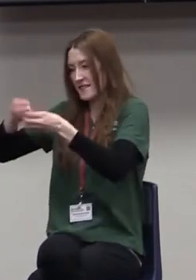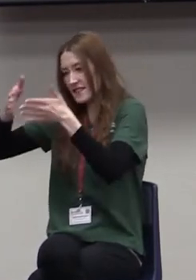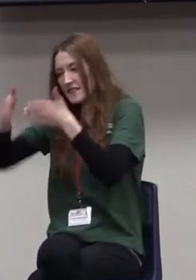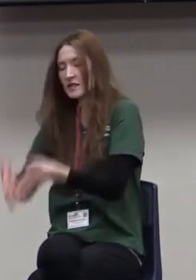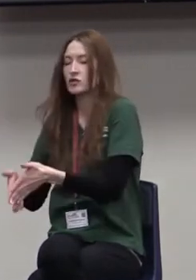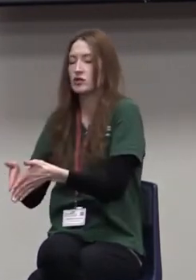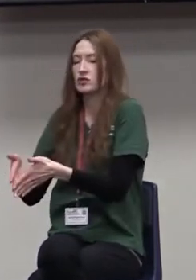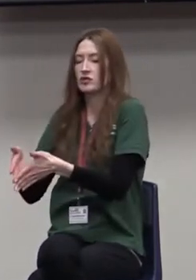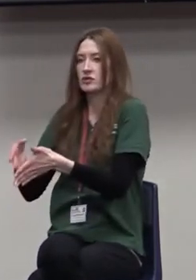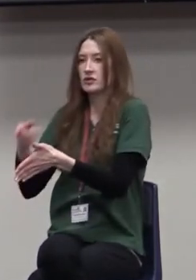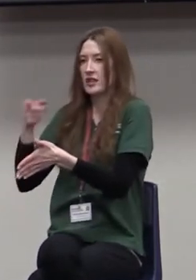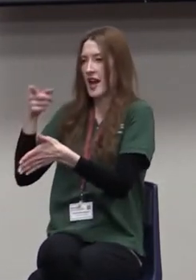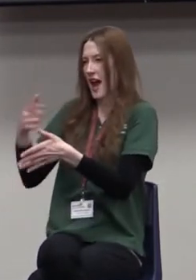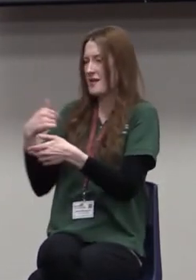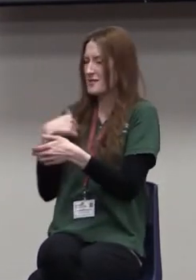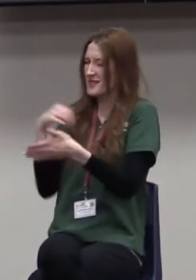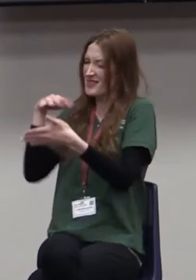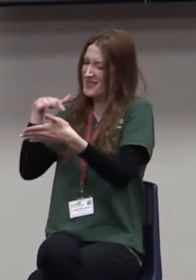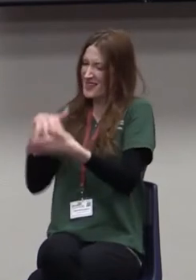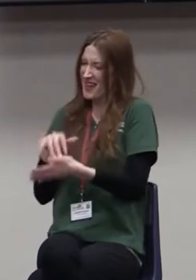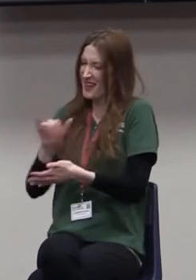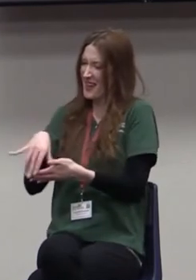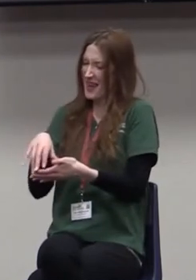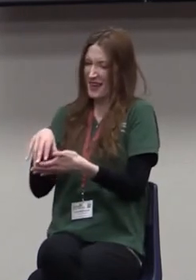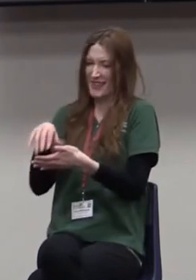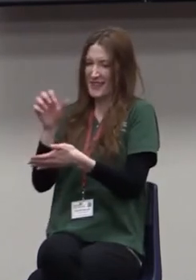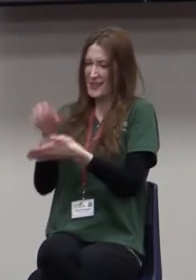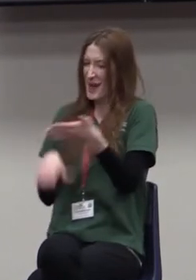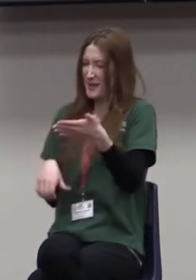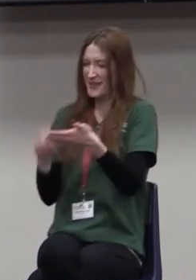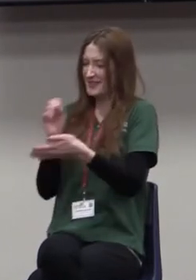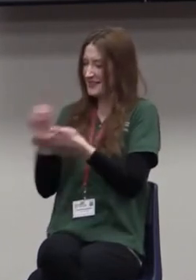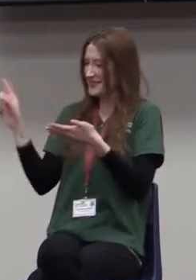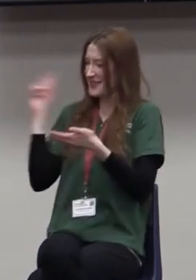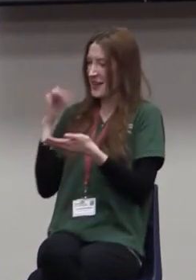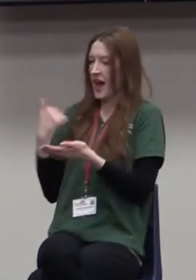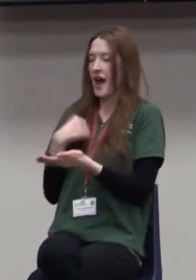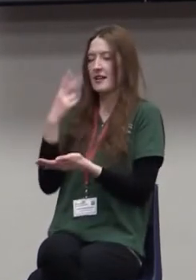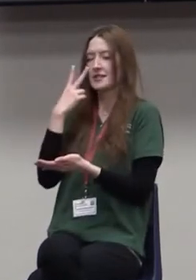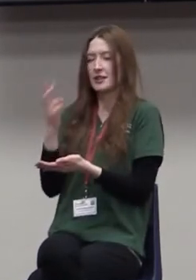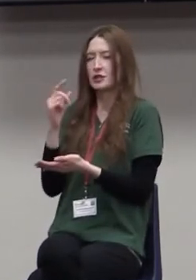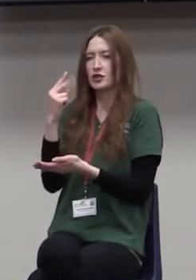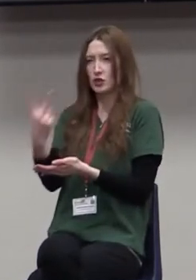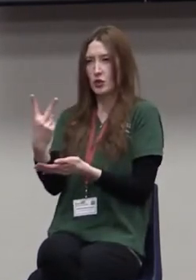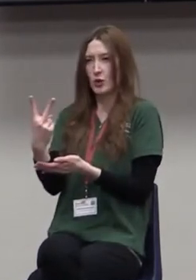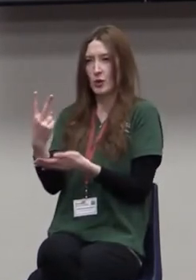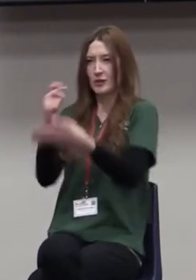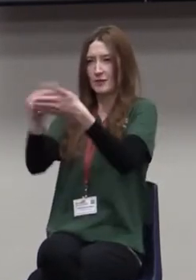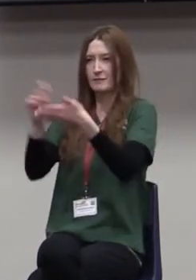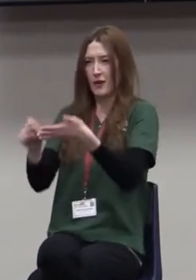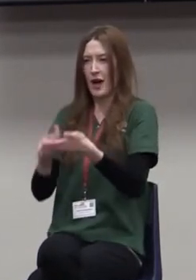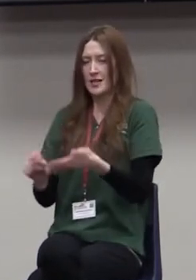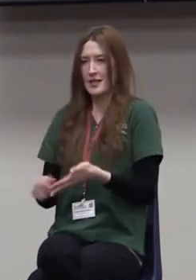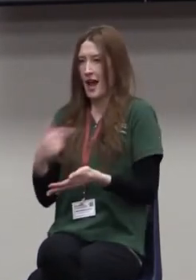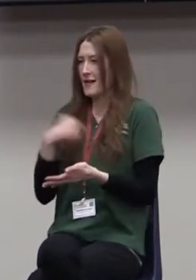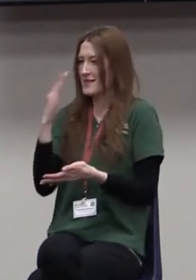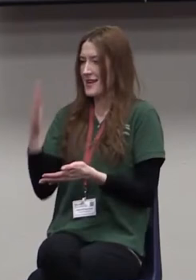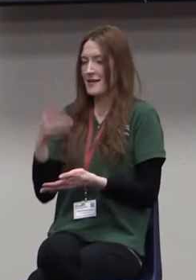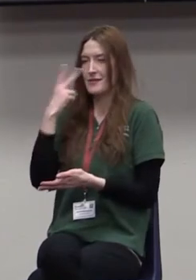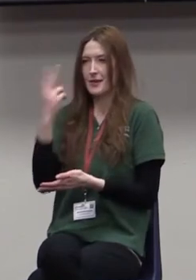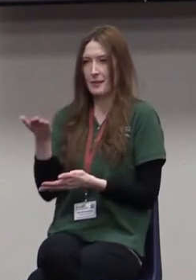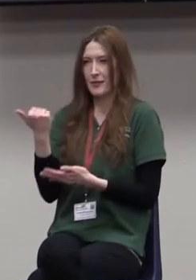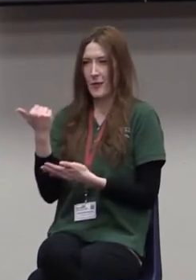studying for that particular lesson last weekend, I noticed two phrases that I'd never seen before. In the first